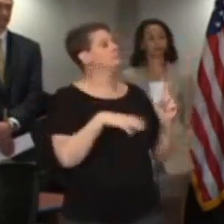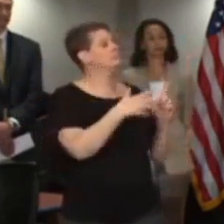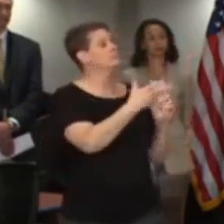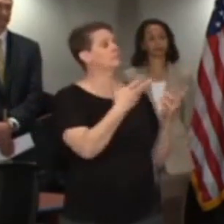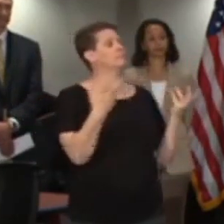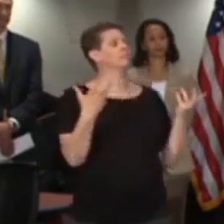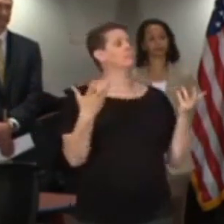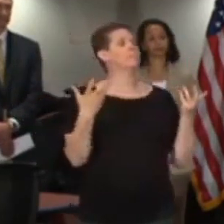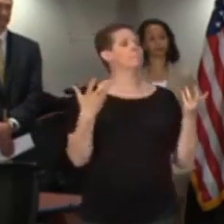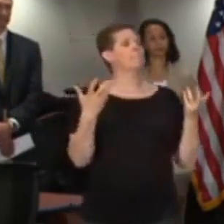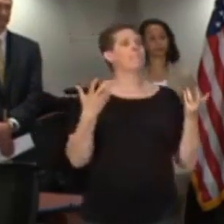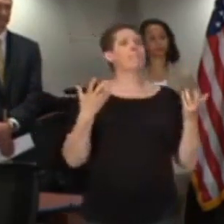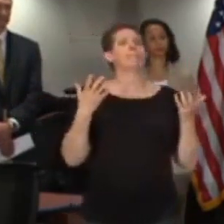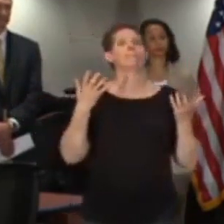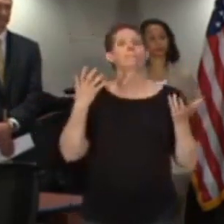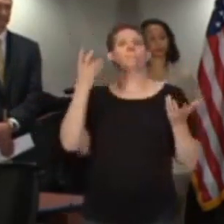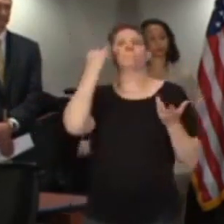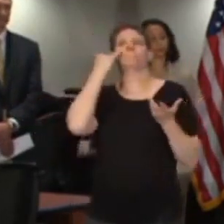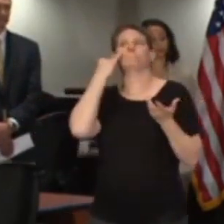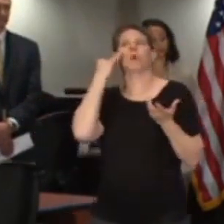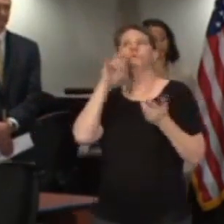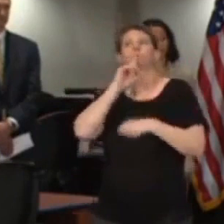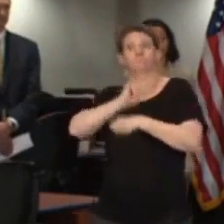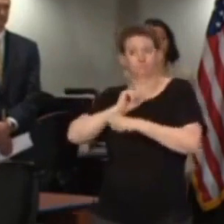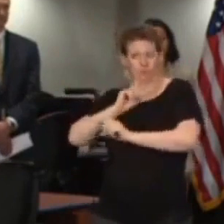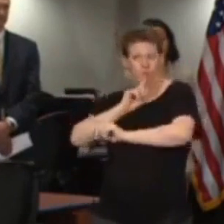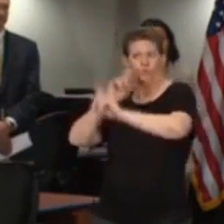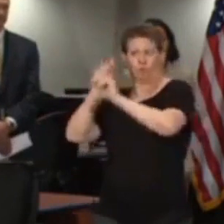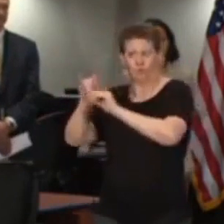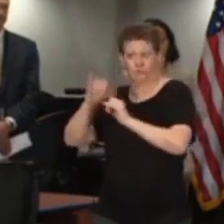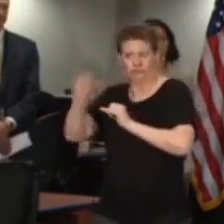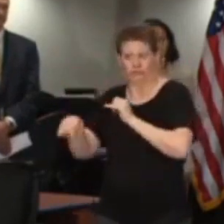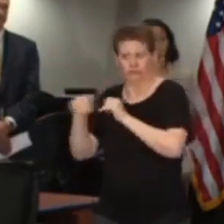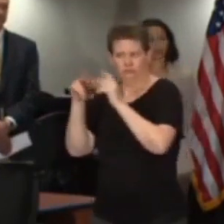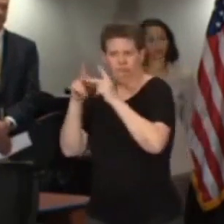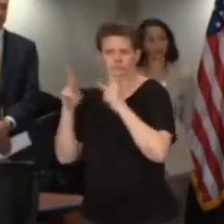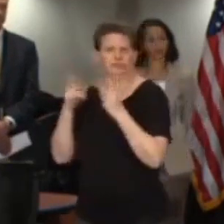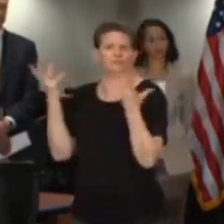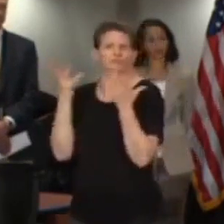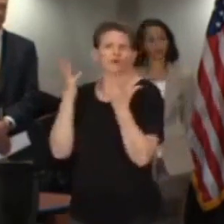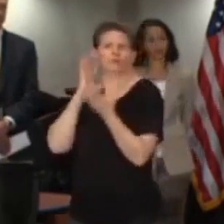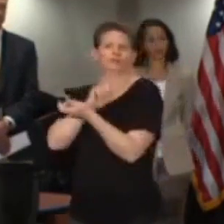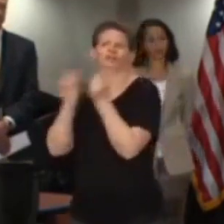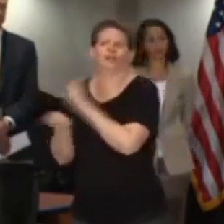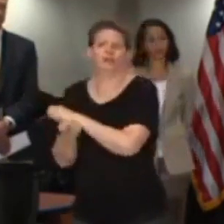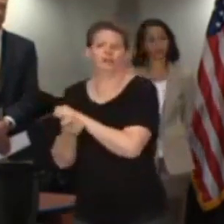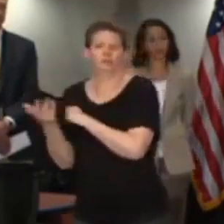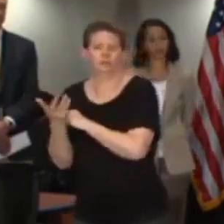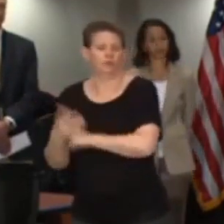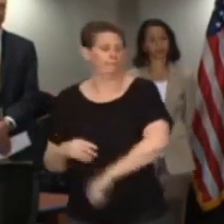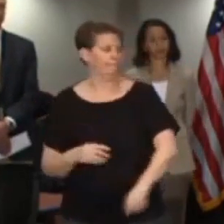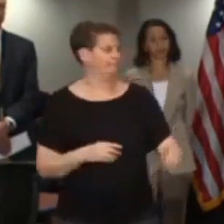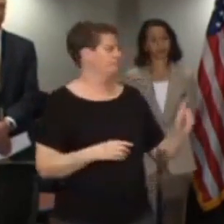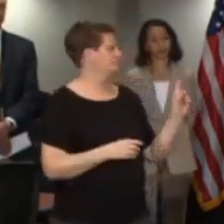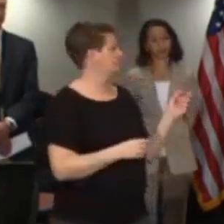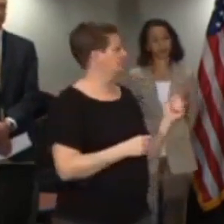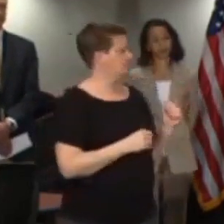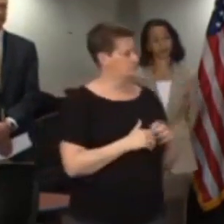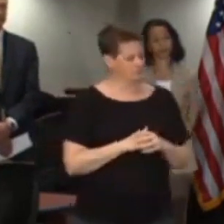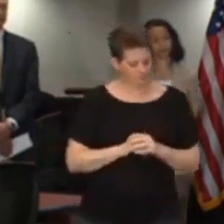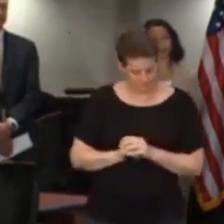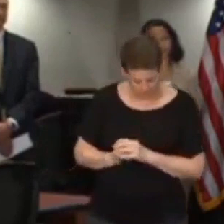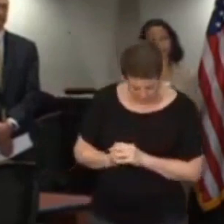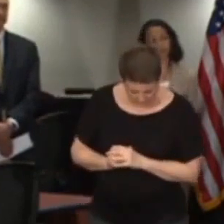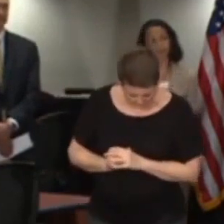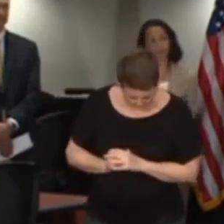issue or what would change that you would actually issue a shelter? We are trying to well, we the measures that we have